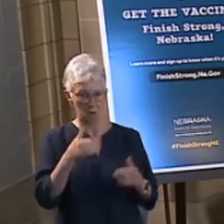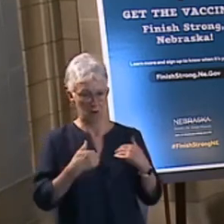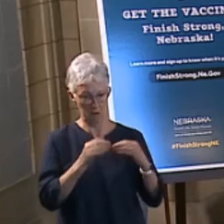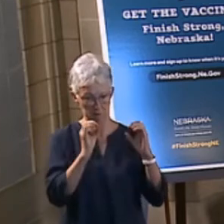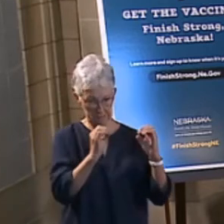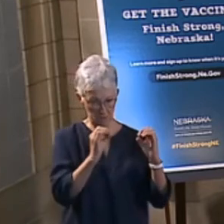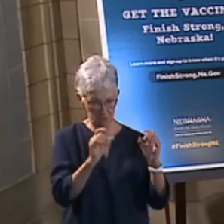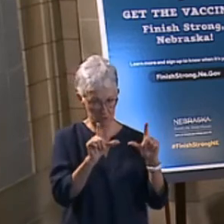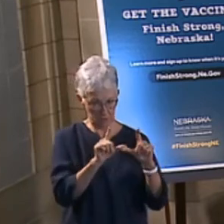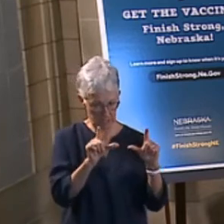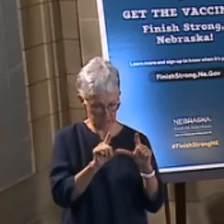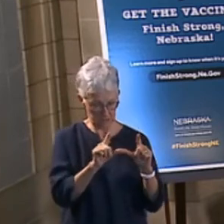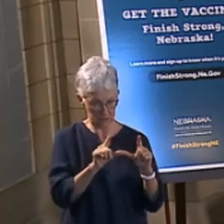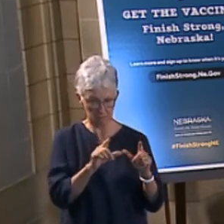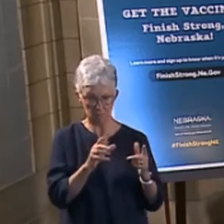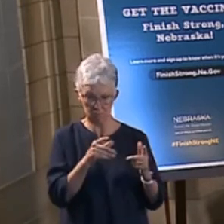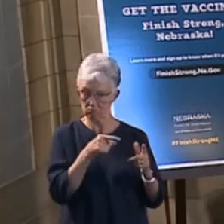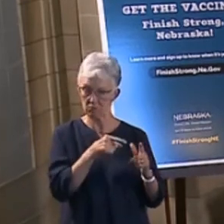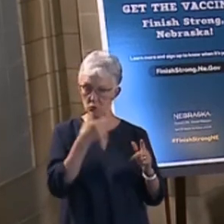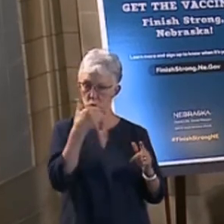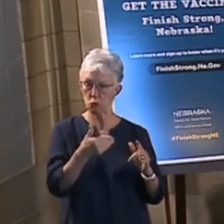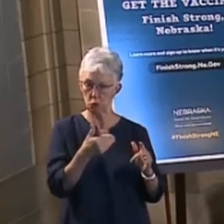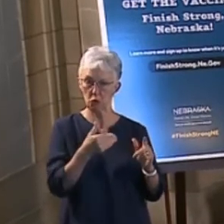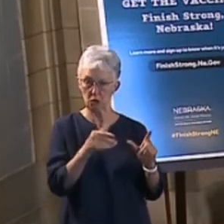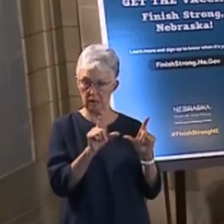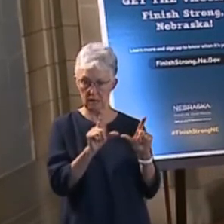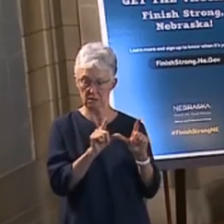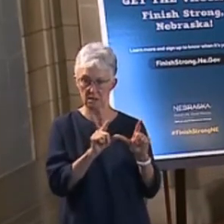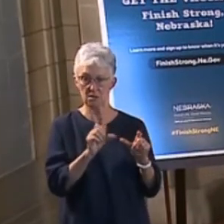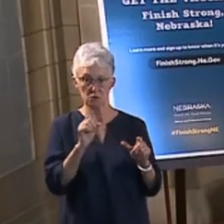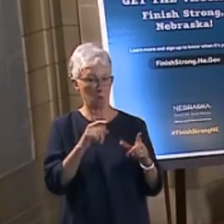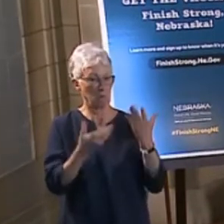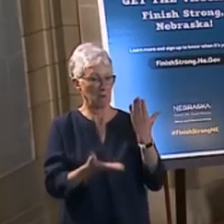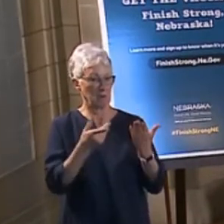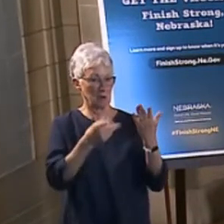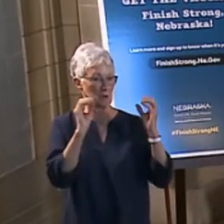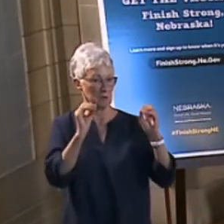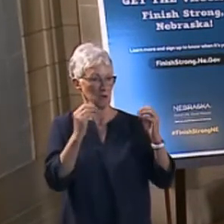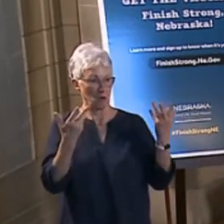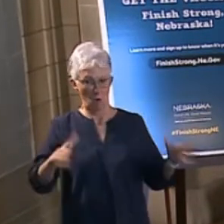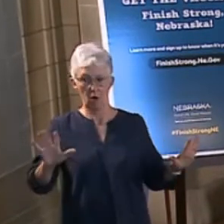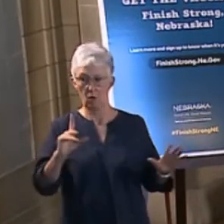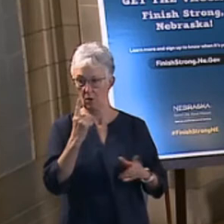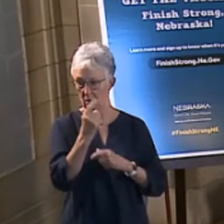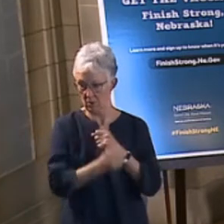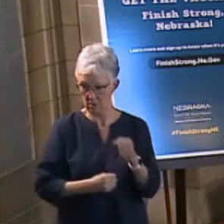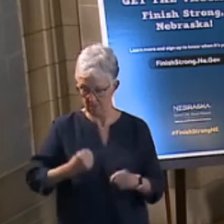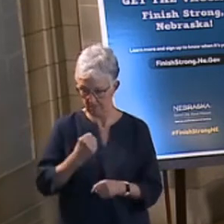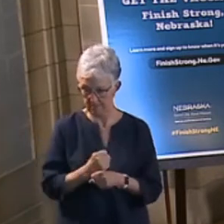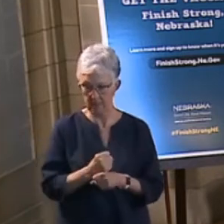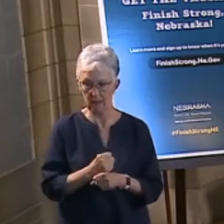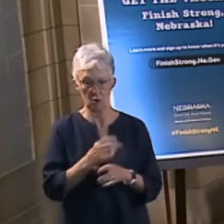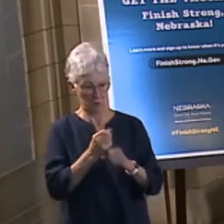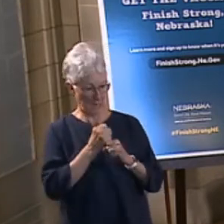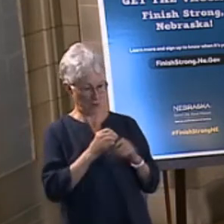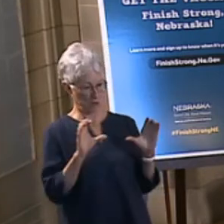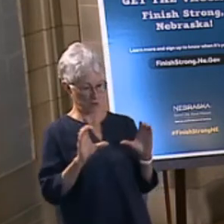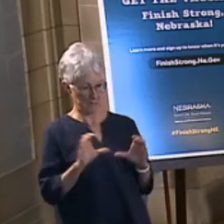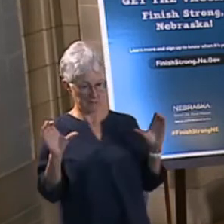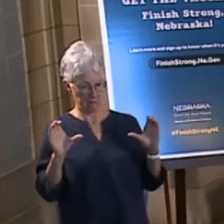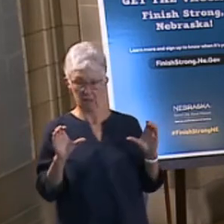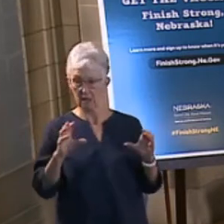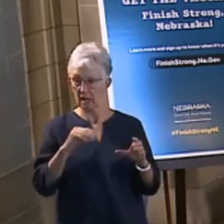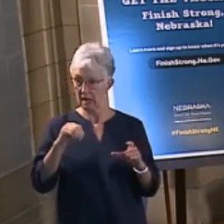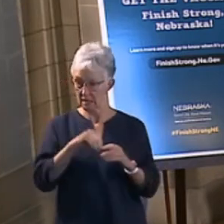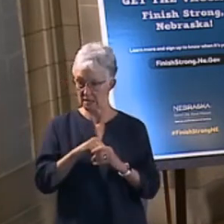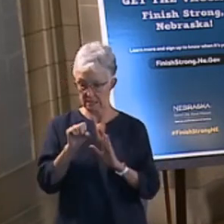standing when the states you're coming from, and it's still in good standing, so if you've been teaching for at least a year and you've got that teaching certificate and you're in good standing in